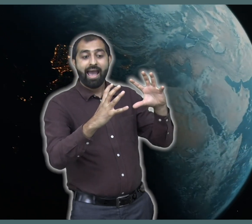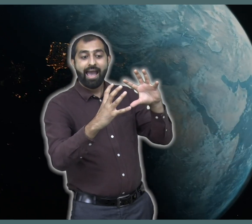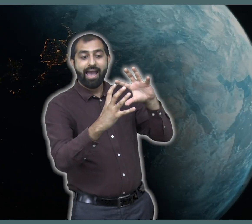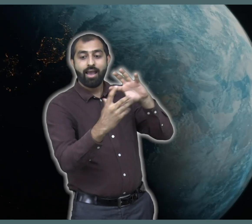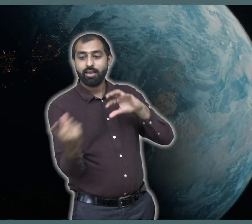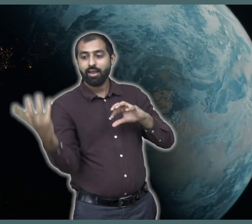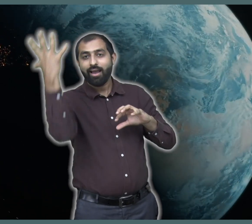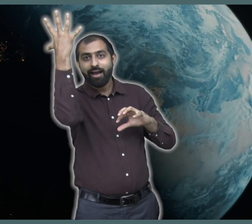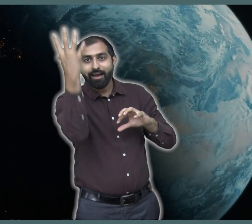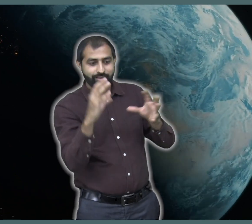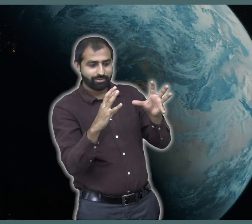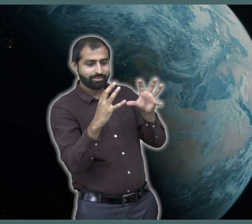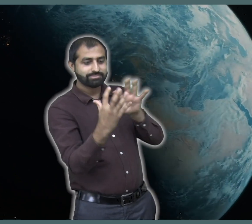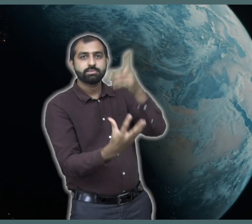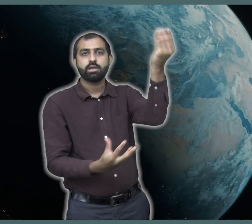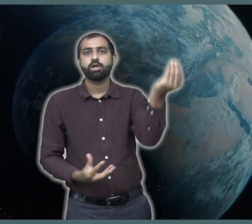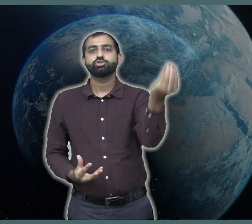Earth rotates counter clockwise on its axis.